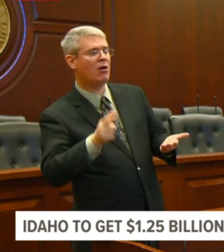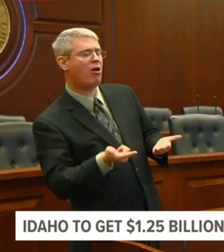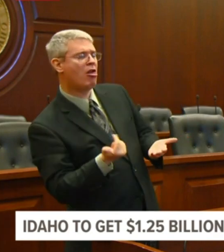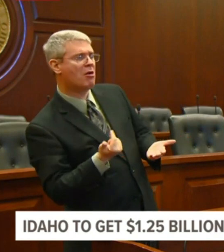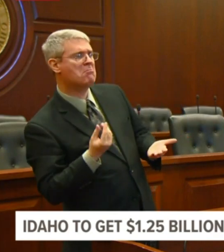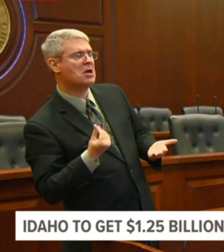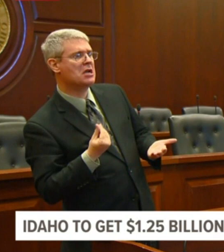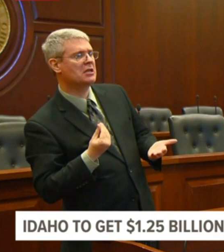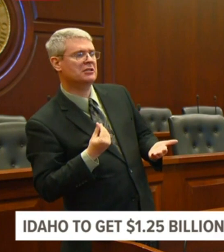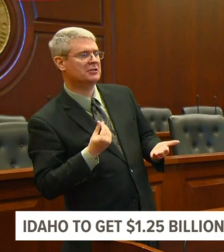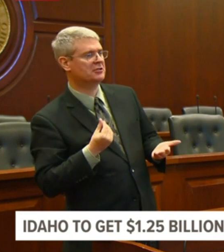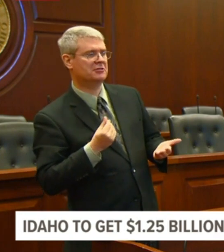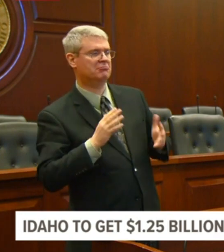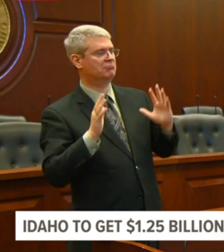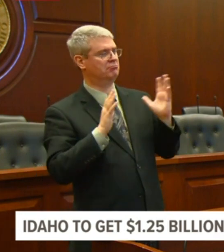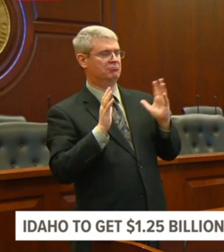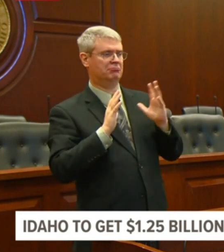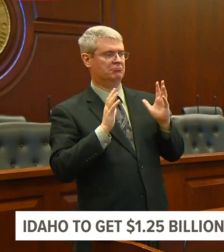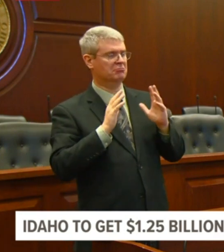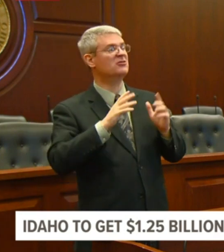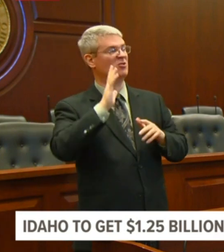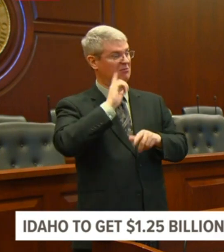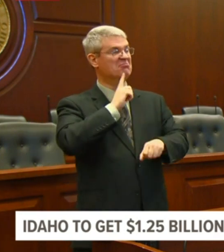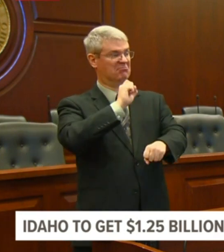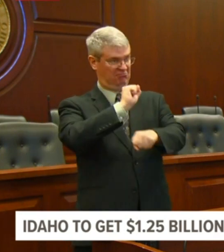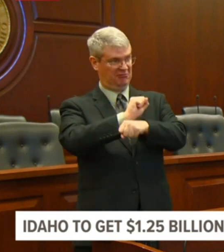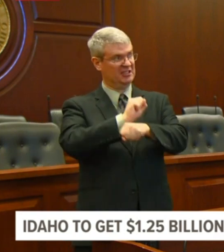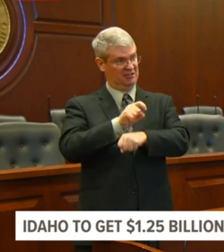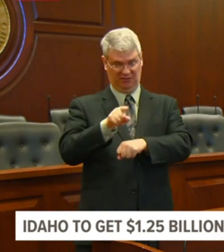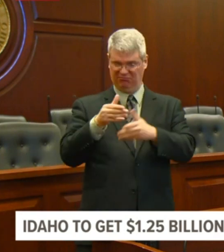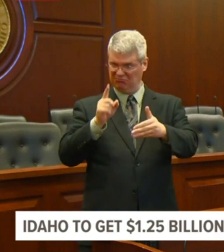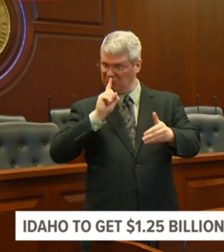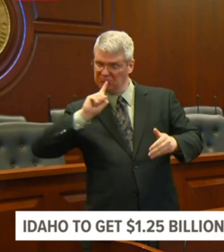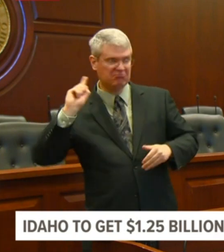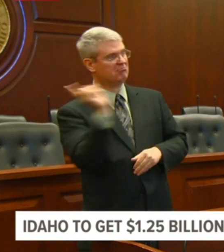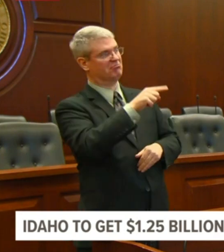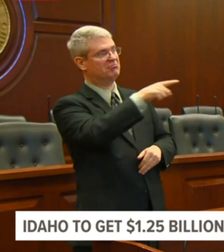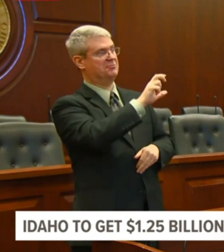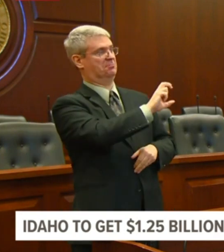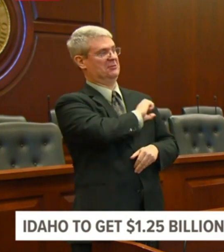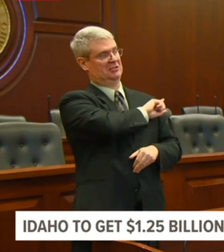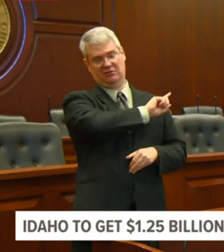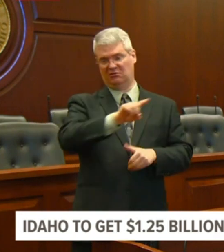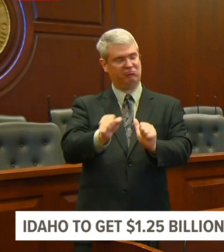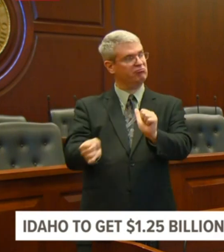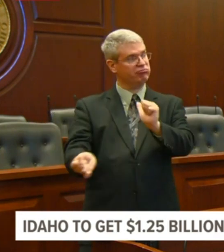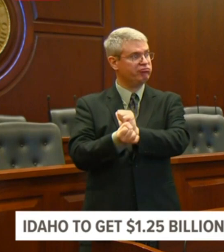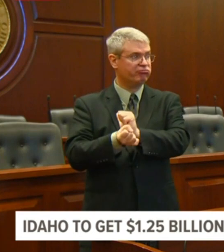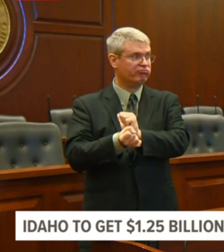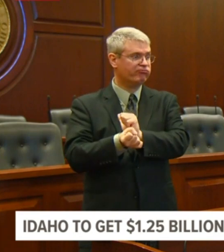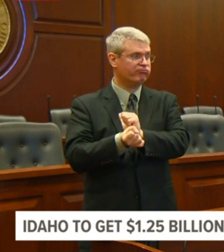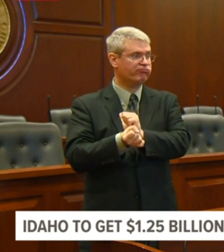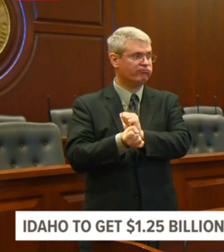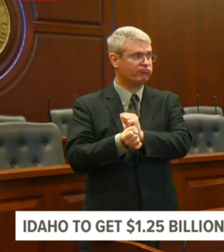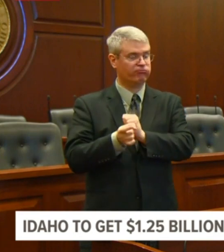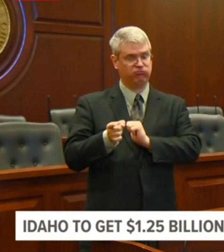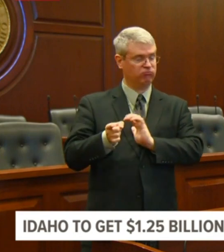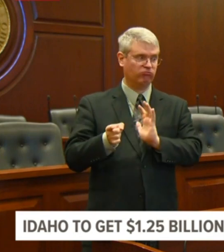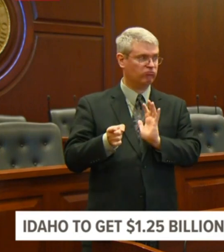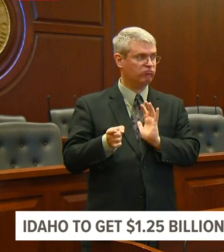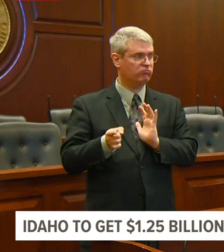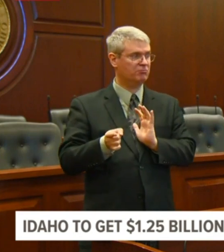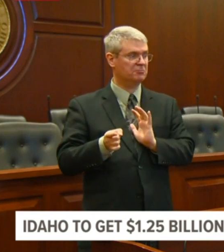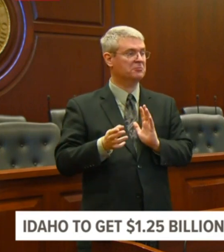If you are looking for updates like we all are, once they've been properly vetted through our congressional team, you can receive